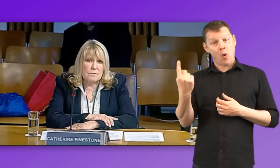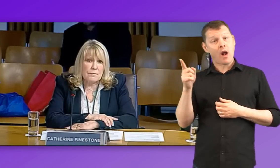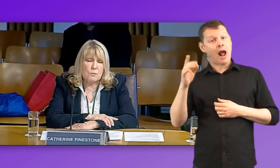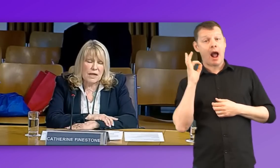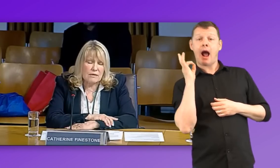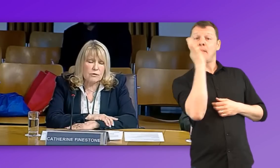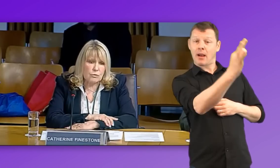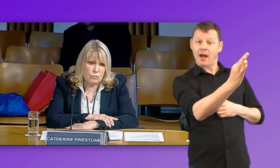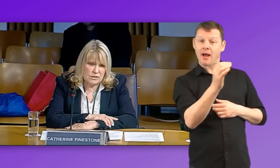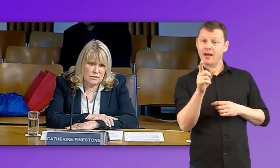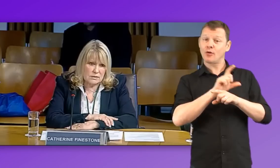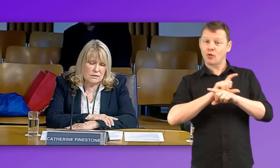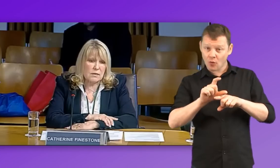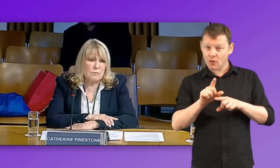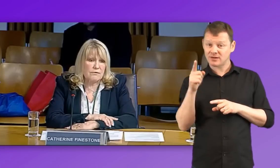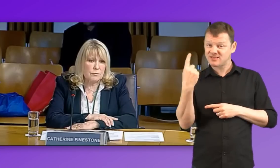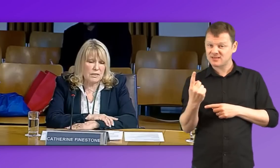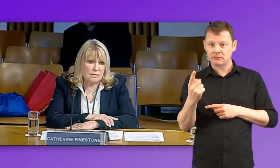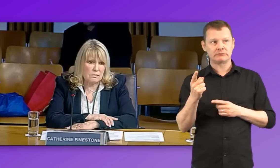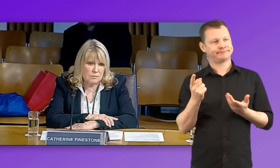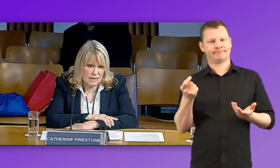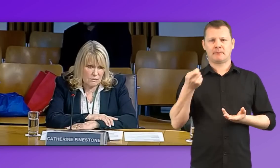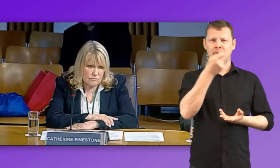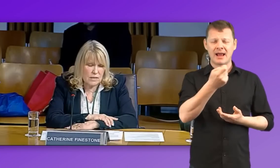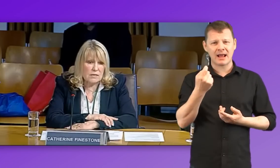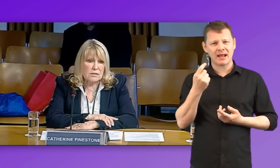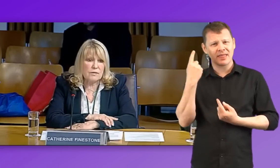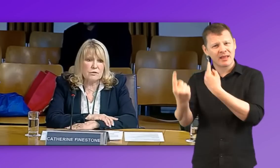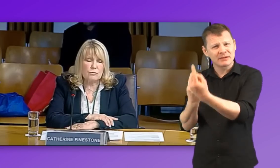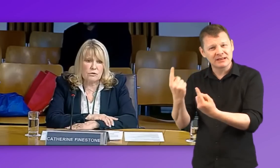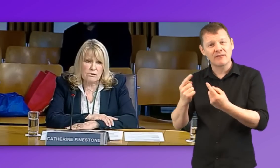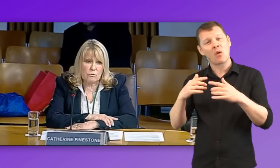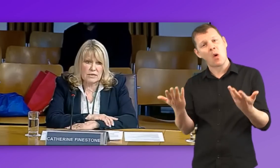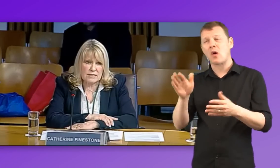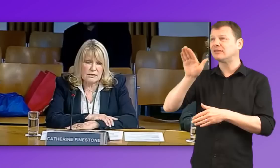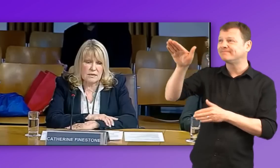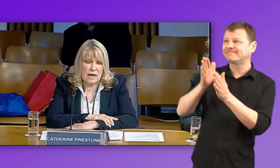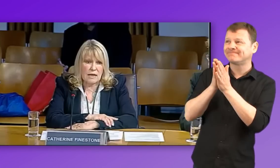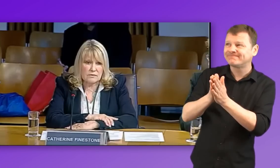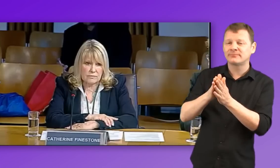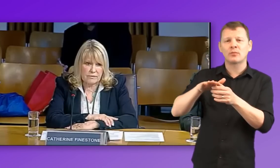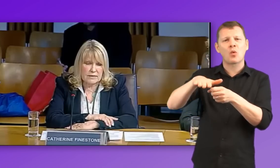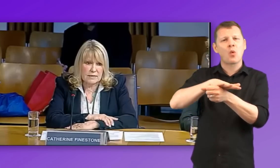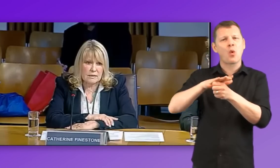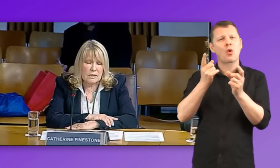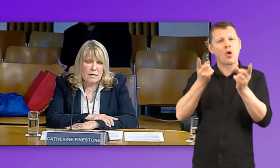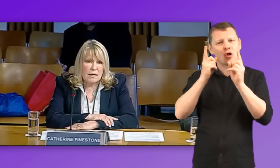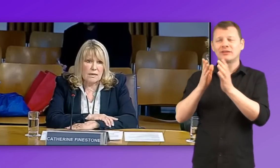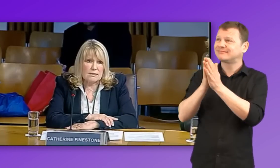apply for the courses, some have to pay themselves, some have to go to authorities and ask for funding, and